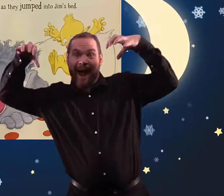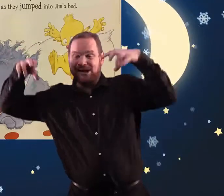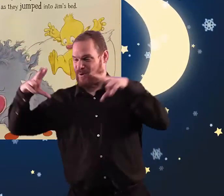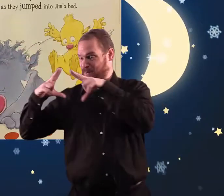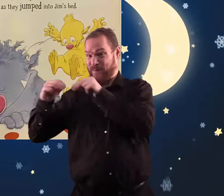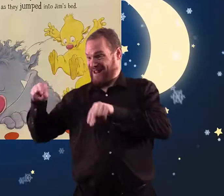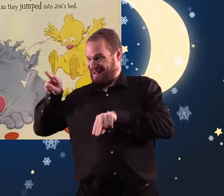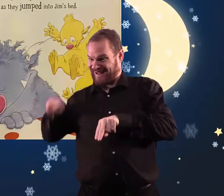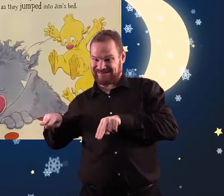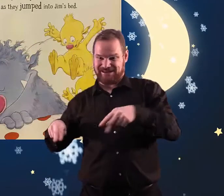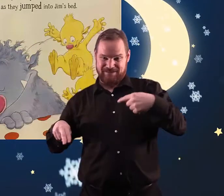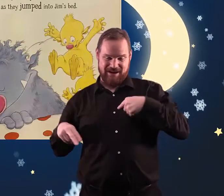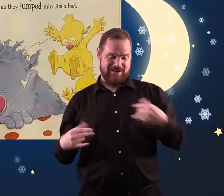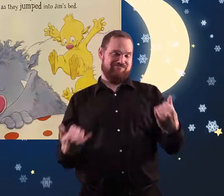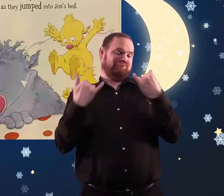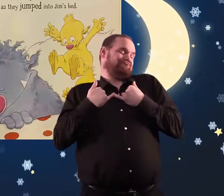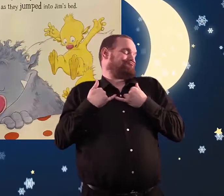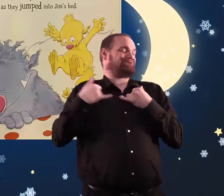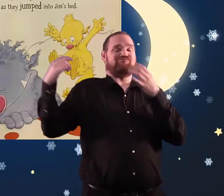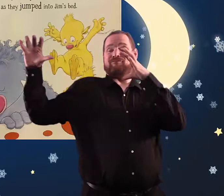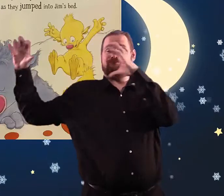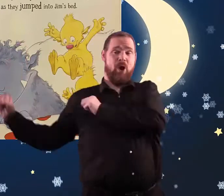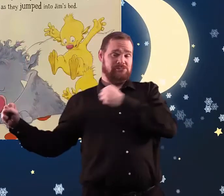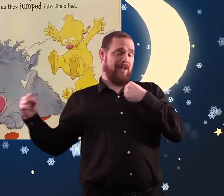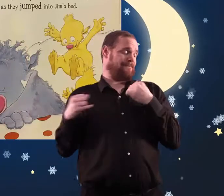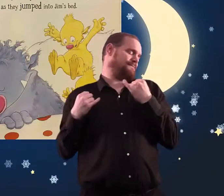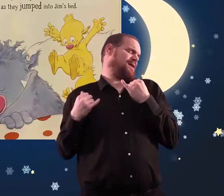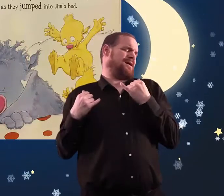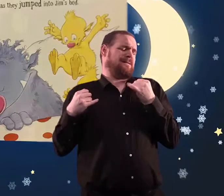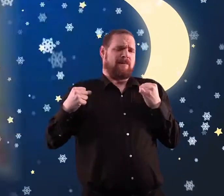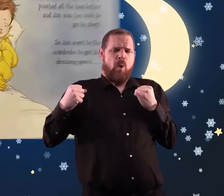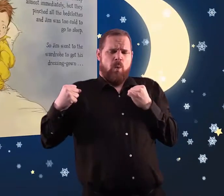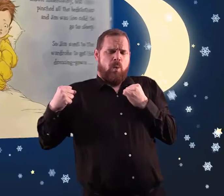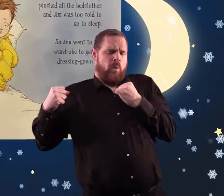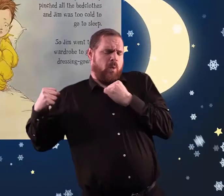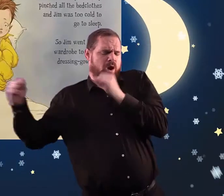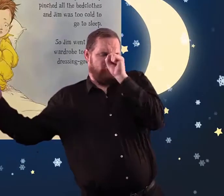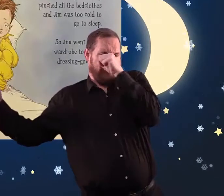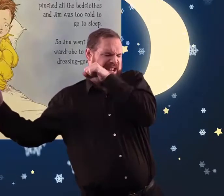it's very cramped in your drawer, explained Crumple as as they jumped into Jim's bed.